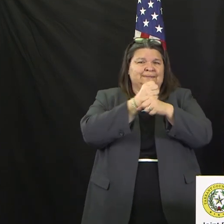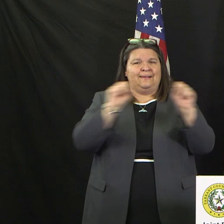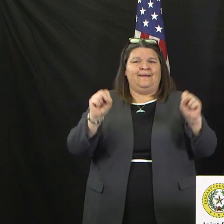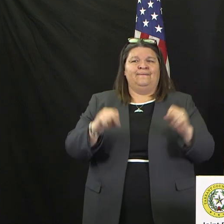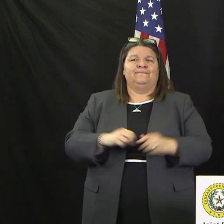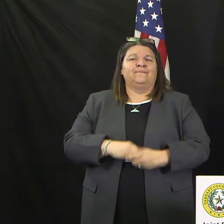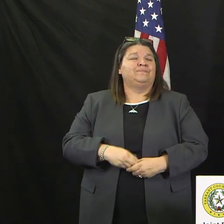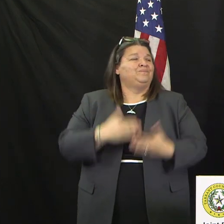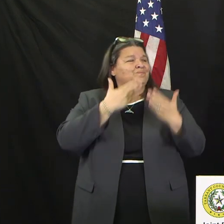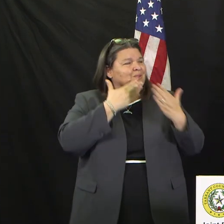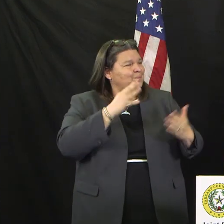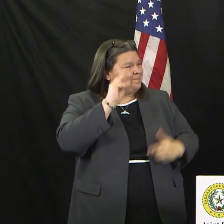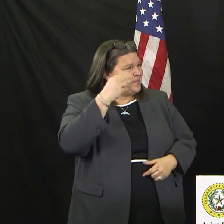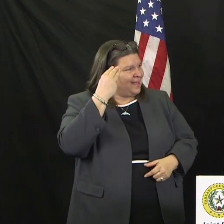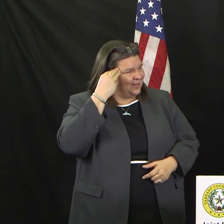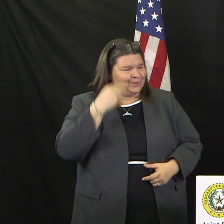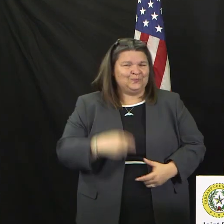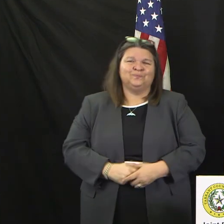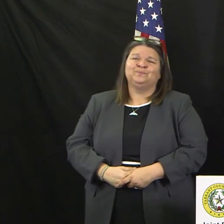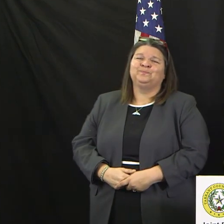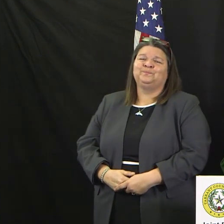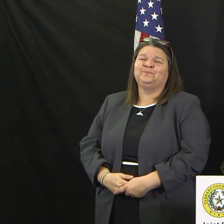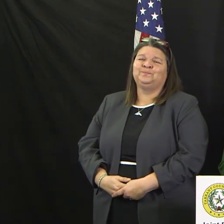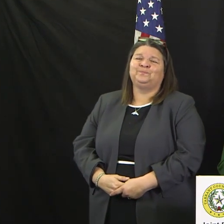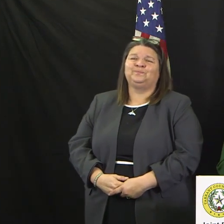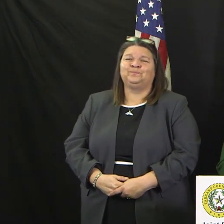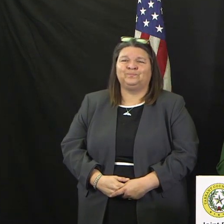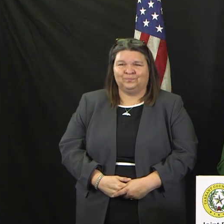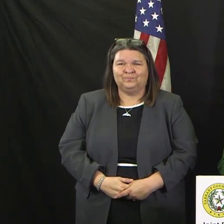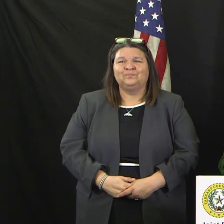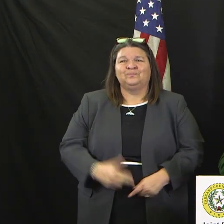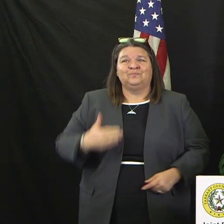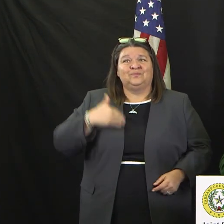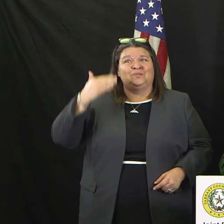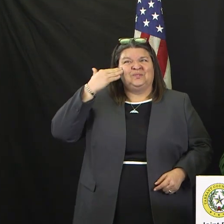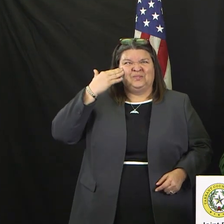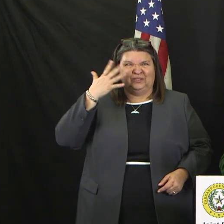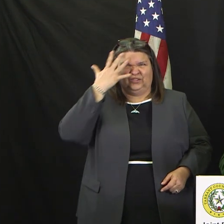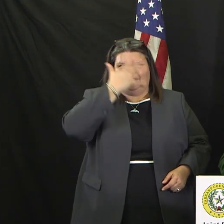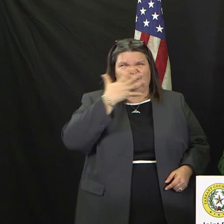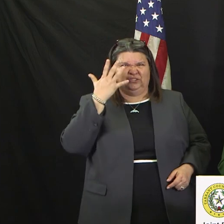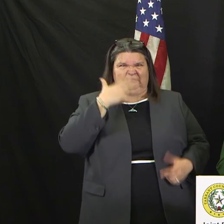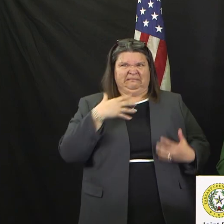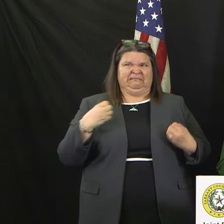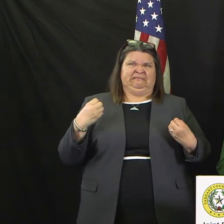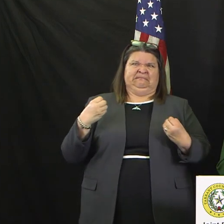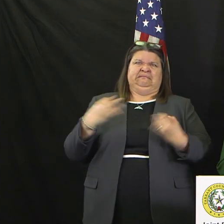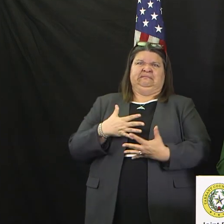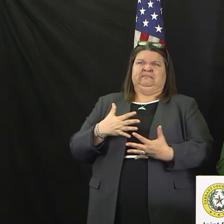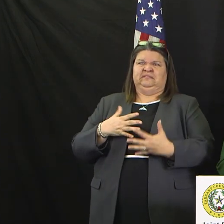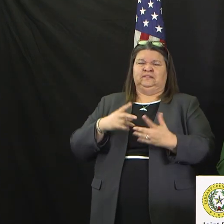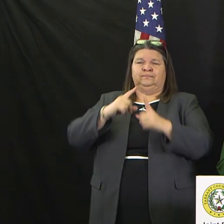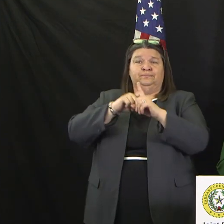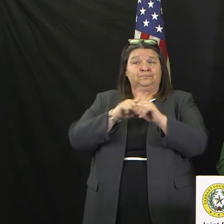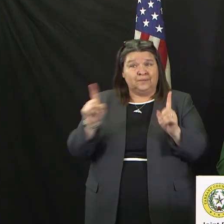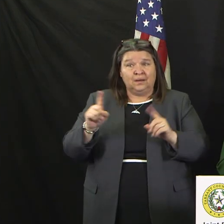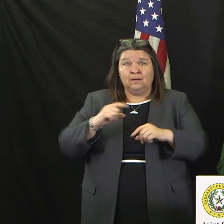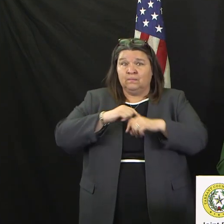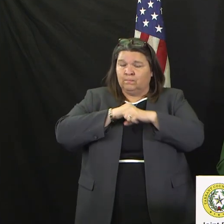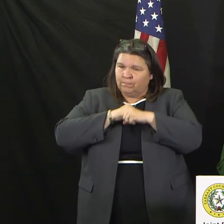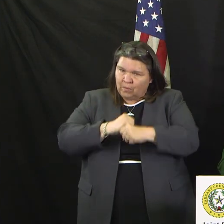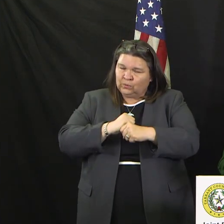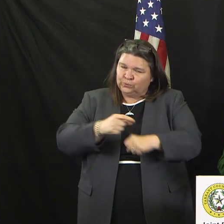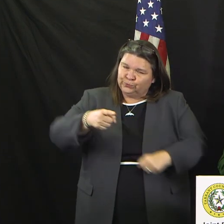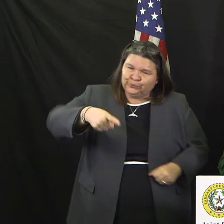You know, folks, they are scary, but they're for your protection. And don't call 911 if you just have a